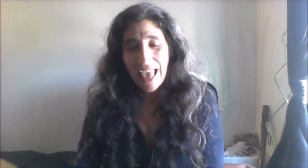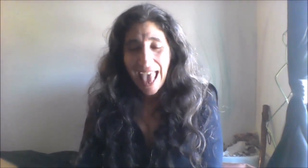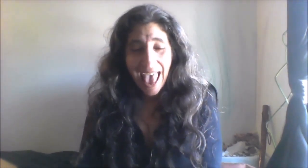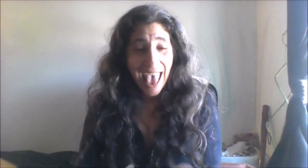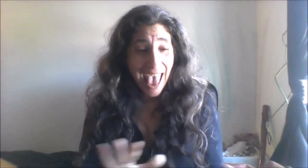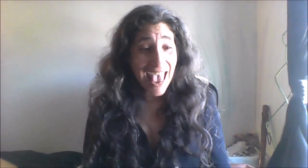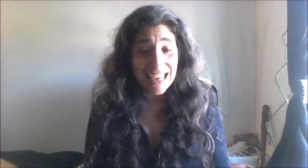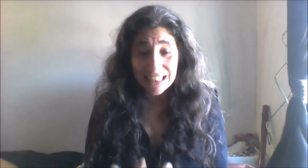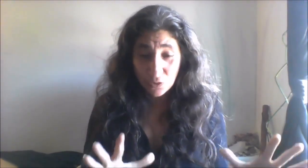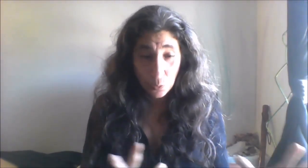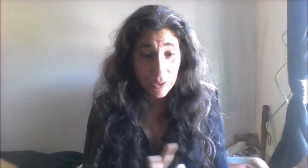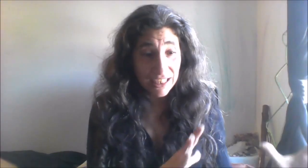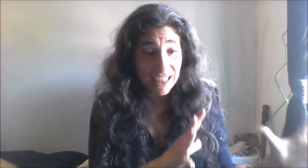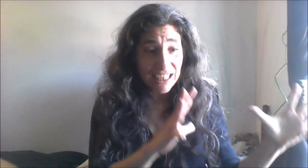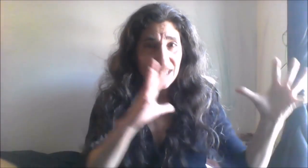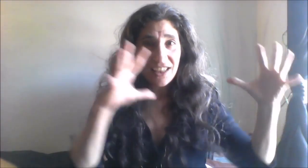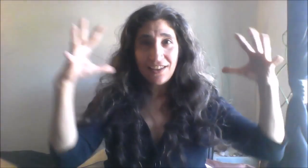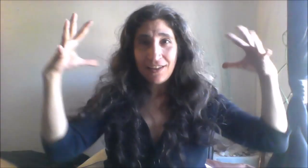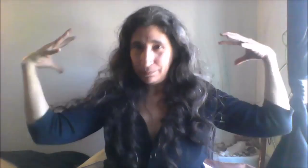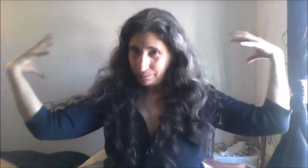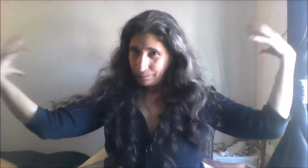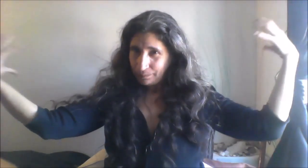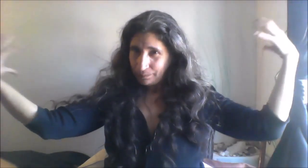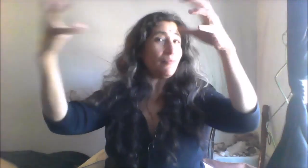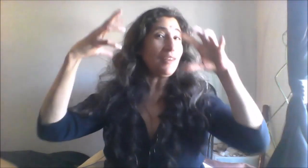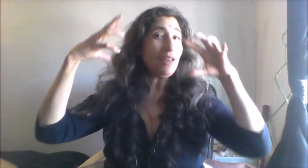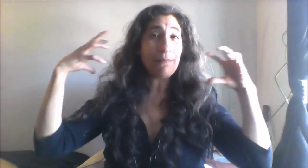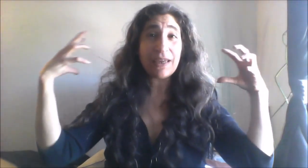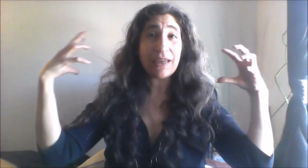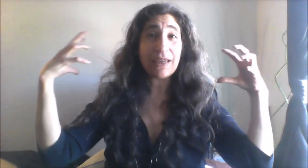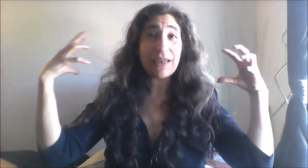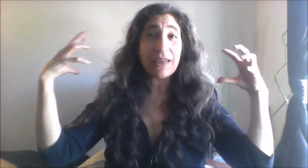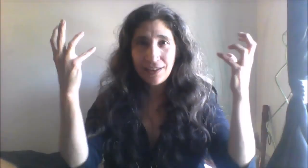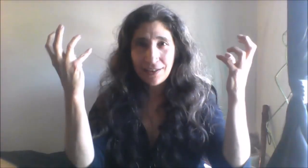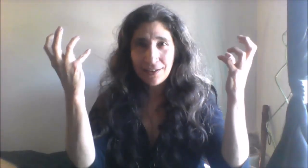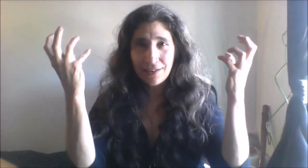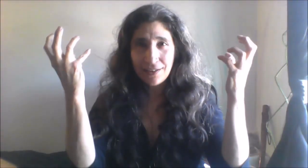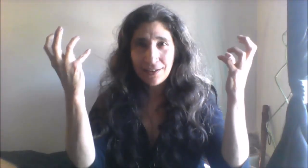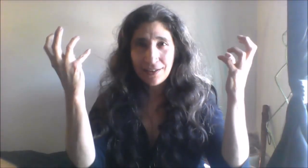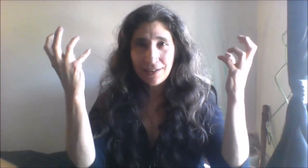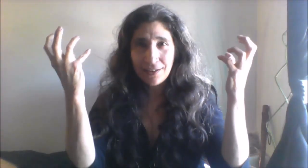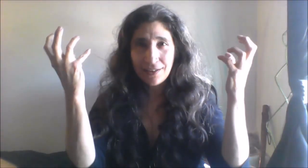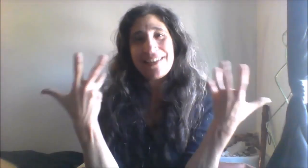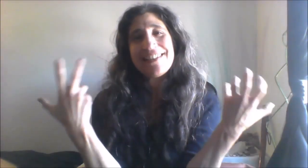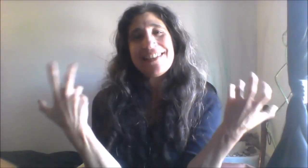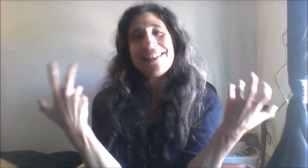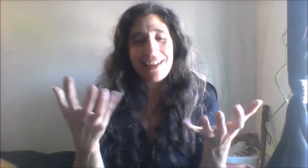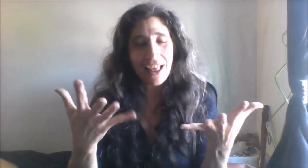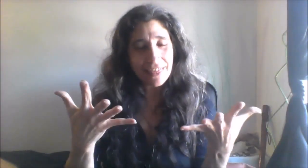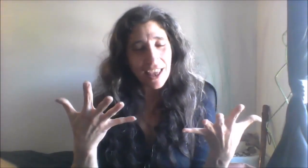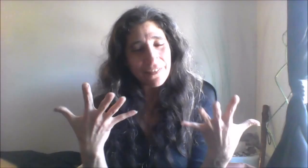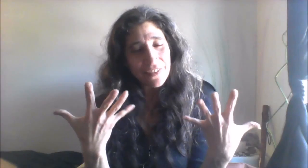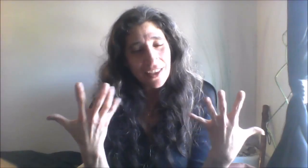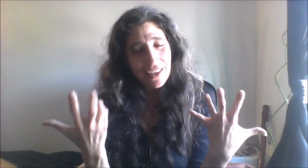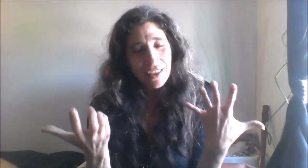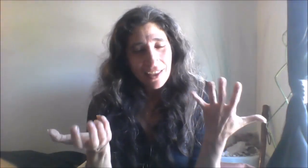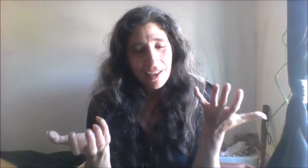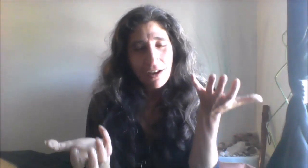two weeks and then the second two weeks i mean i'm singing i'm seeing happiness i'm seeing fun